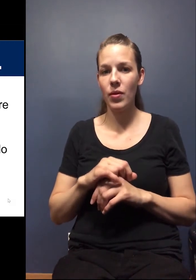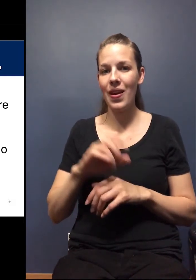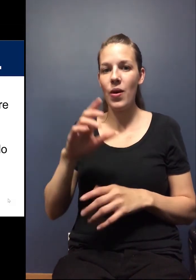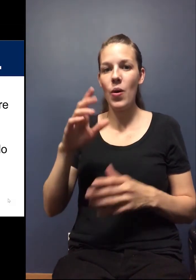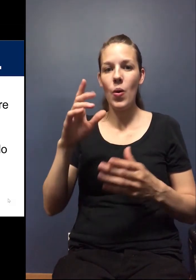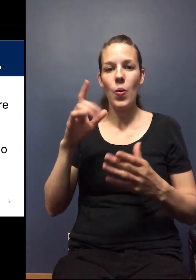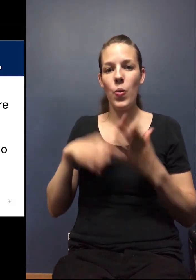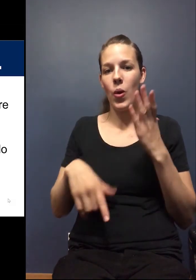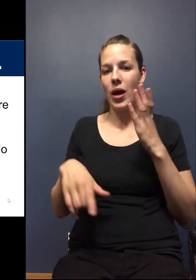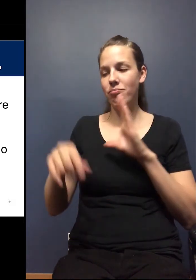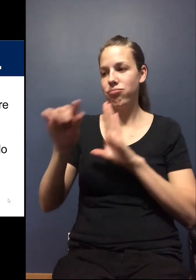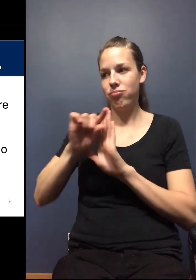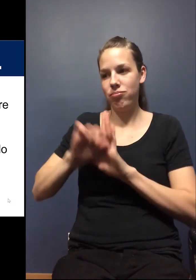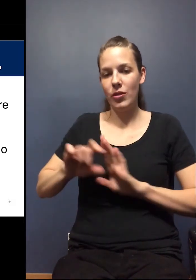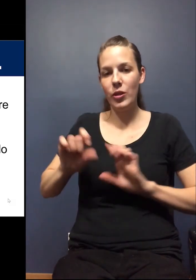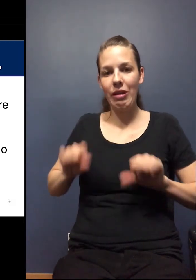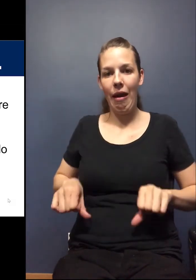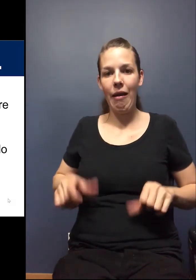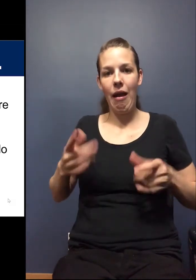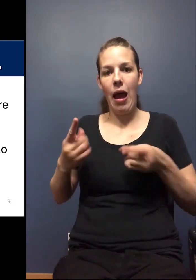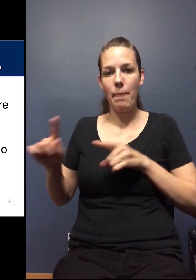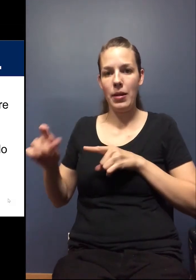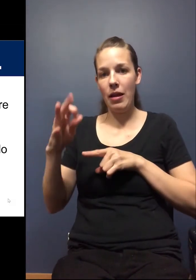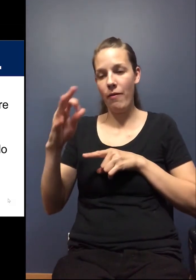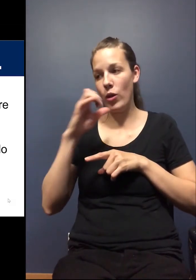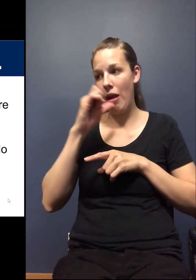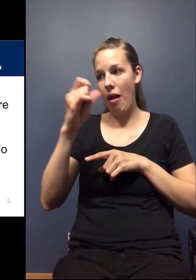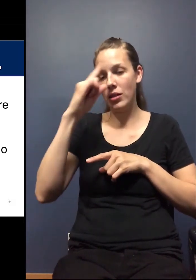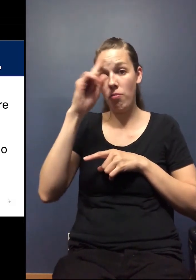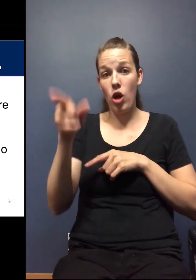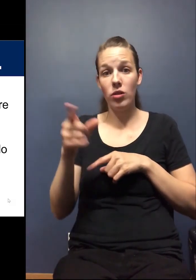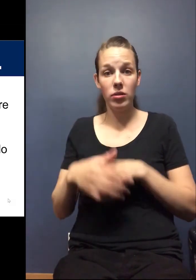ramifications can have if we aren't being smart about it.